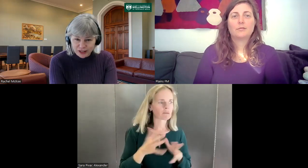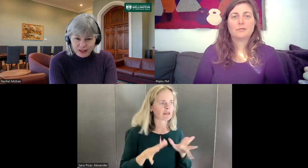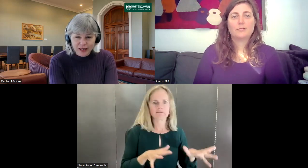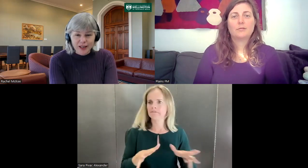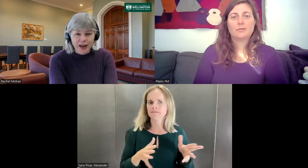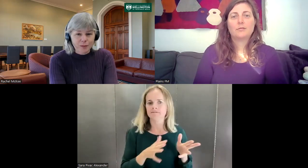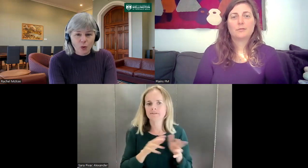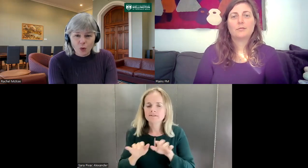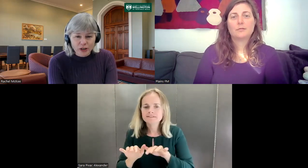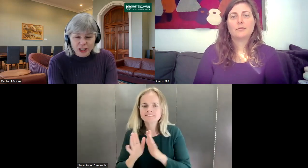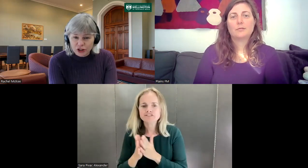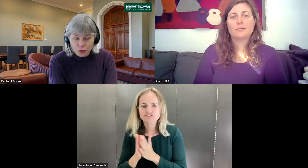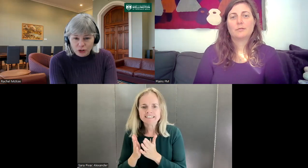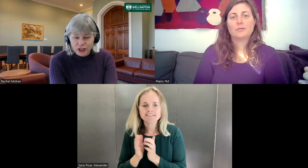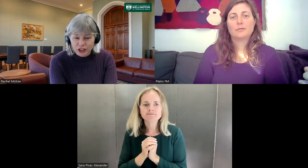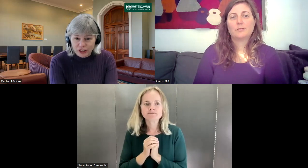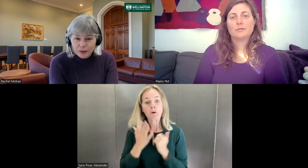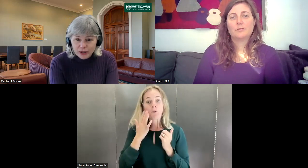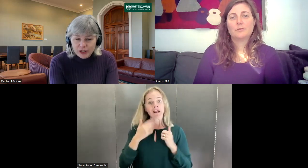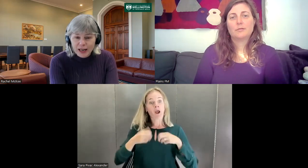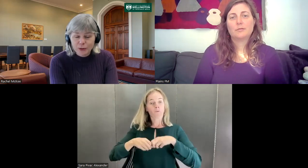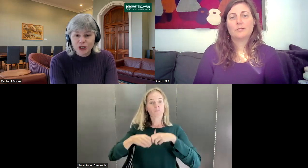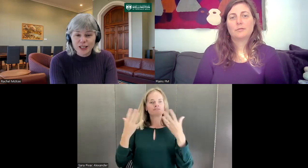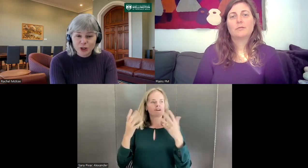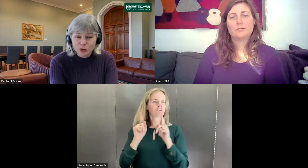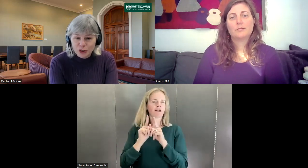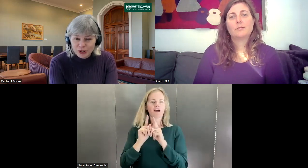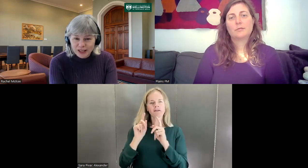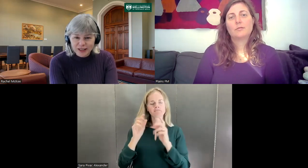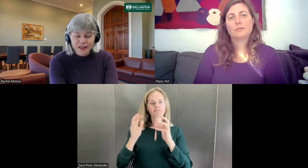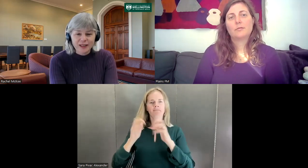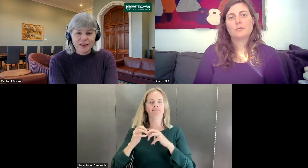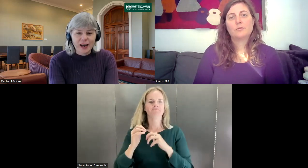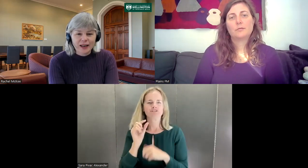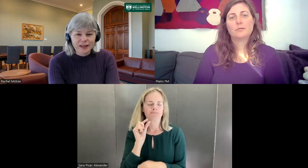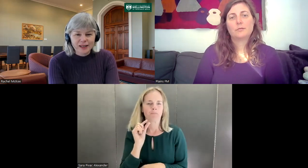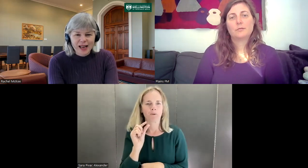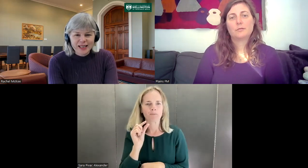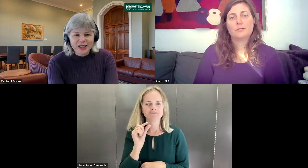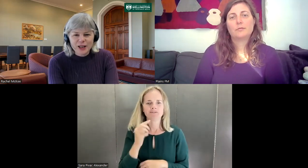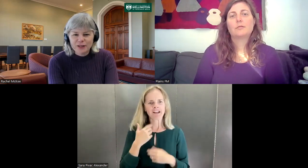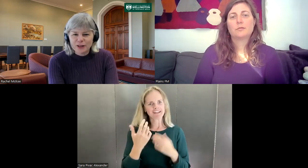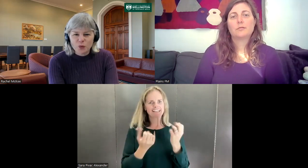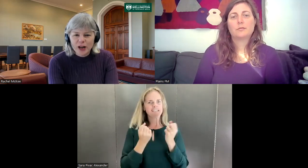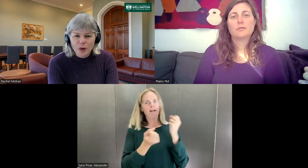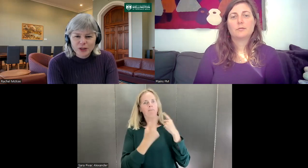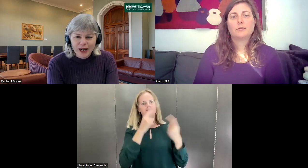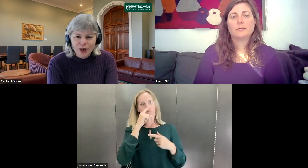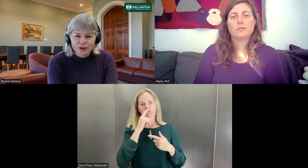or teachers who want to teach a little bit of sign language in their schools use it. And even when our website goes